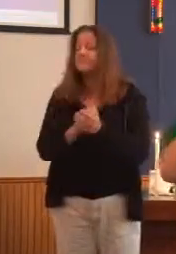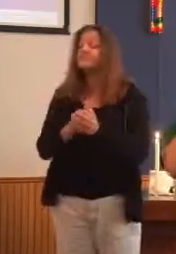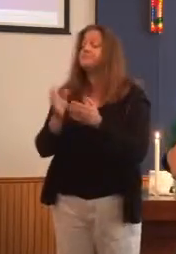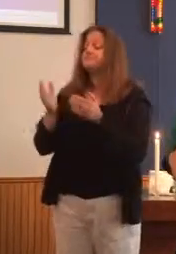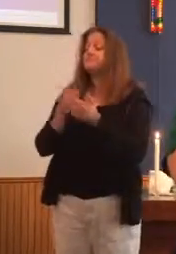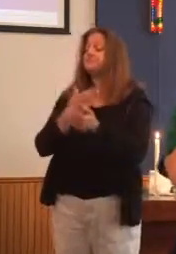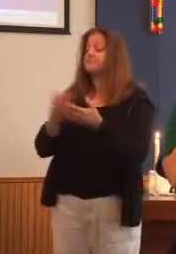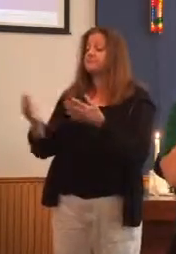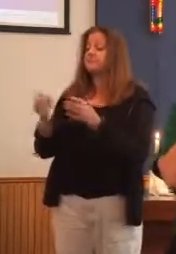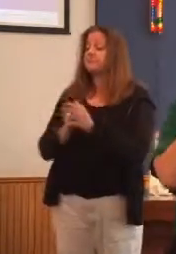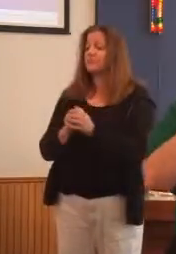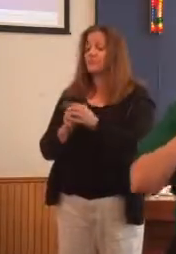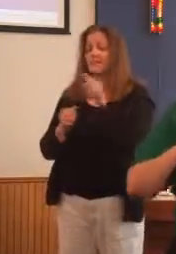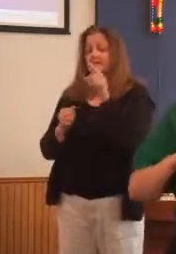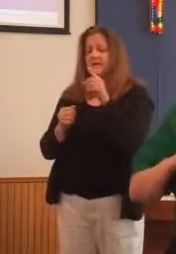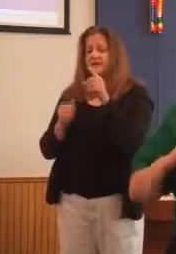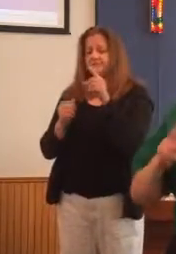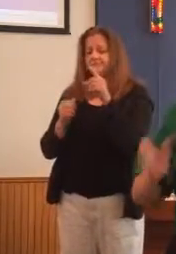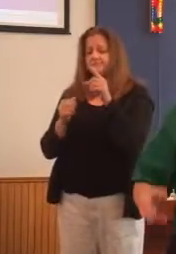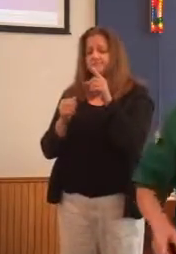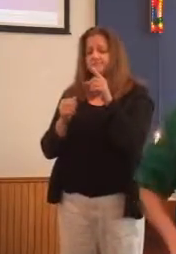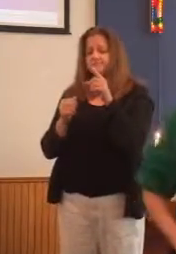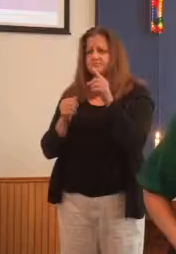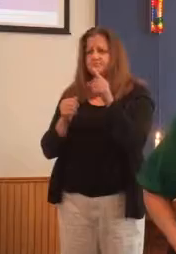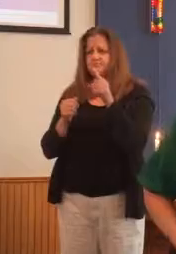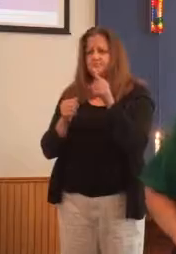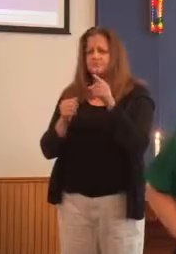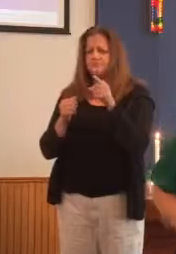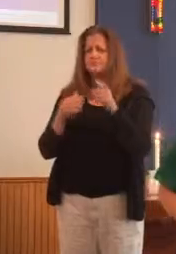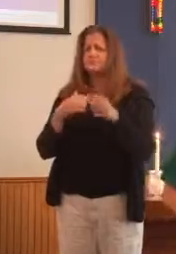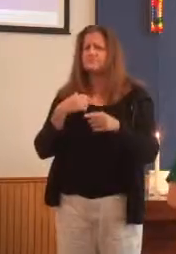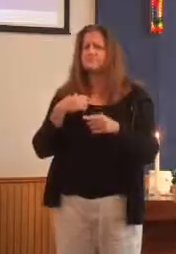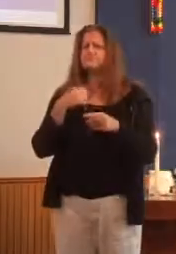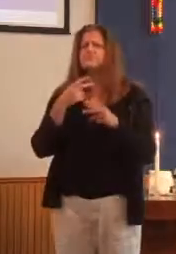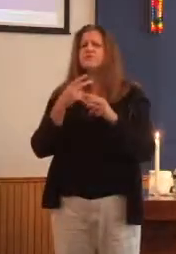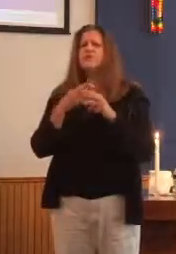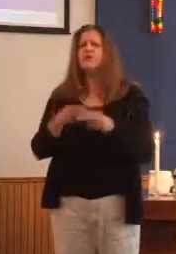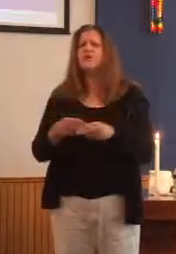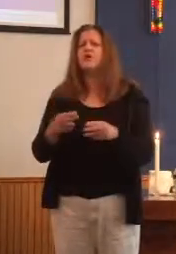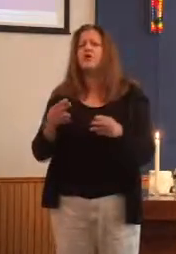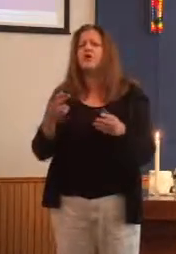over-imbibed and he passed out.